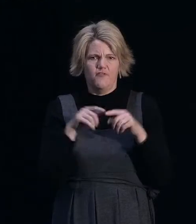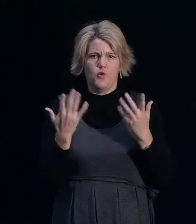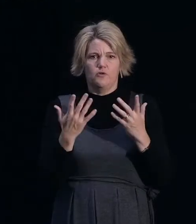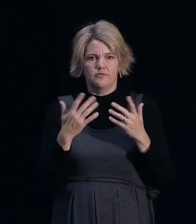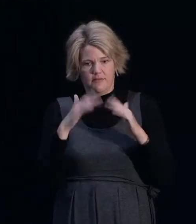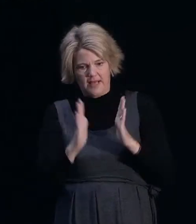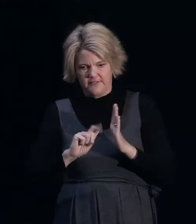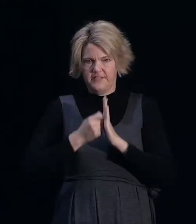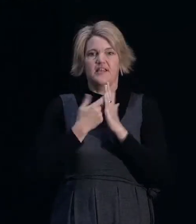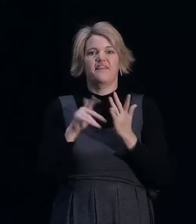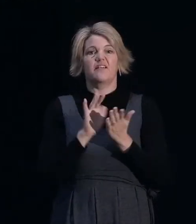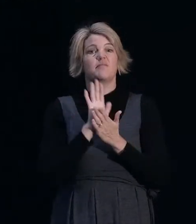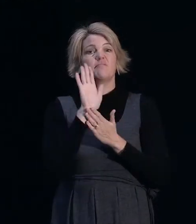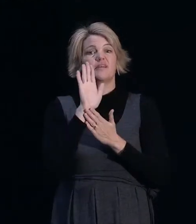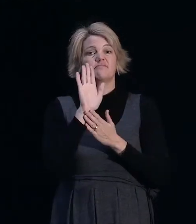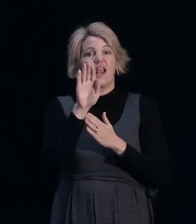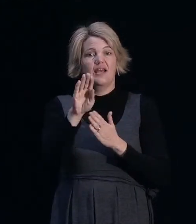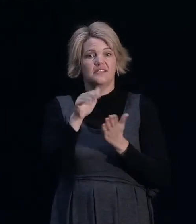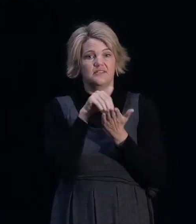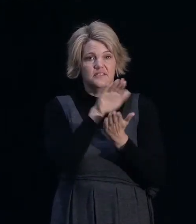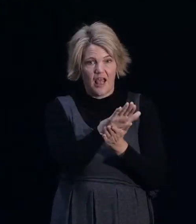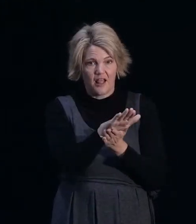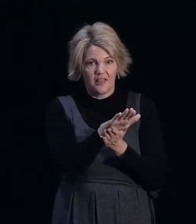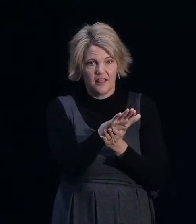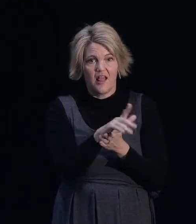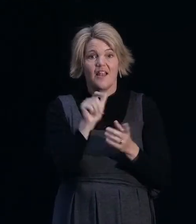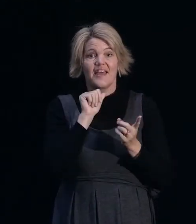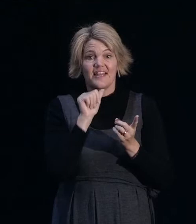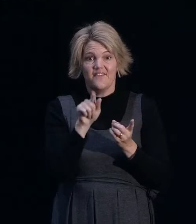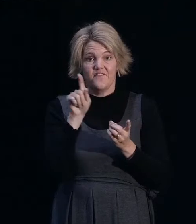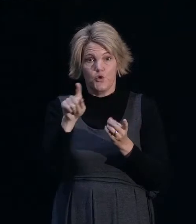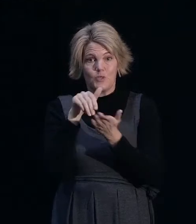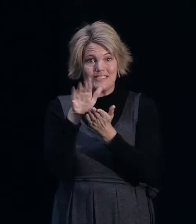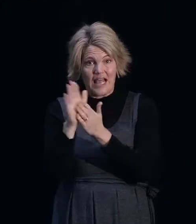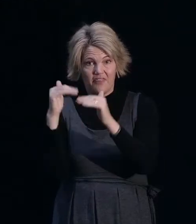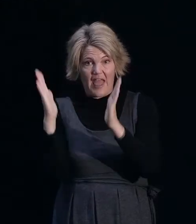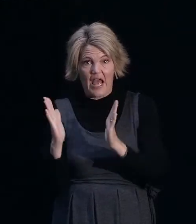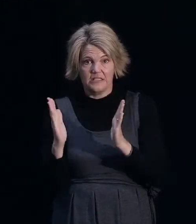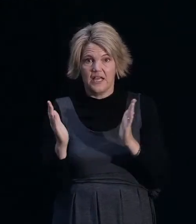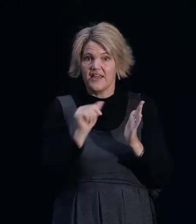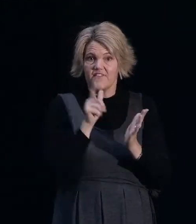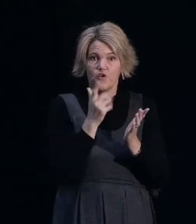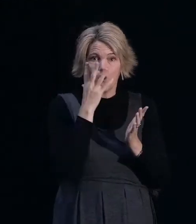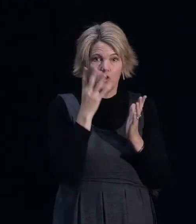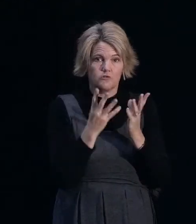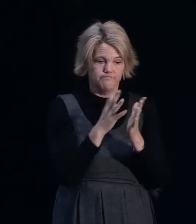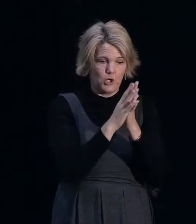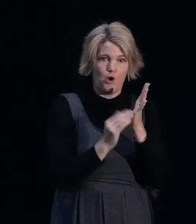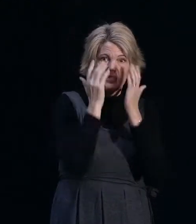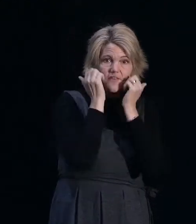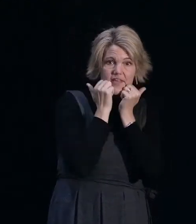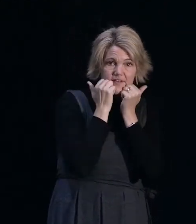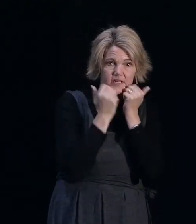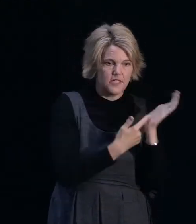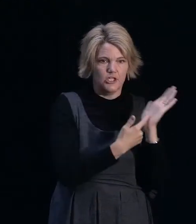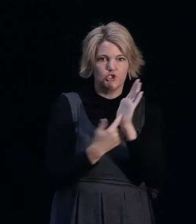people will buy houses. Having copies of all those documents will help to provide evidence that you had earthquake damage but you got it repaired and the extent of